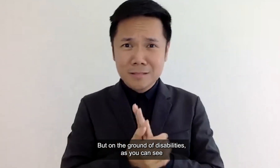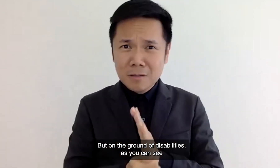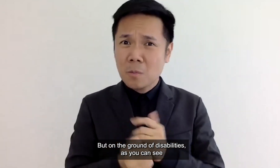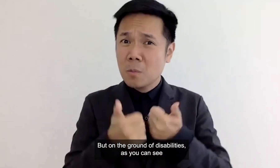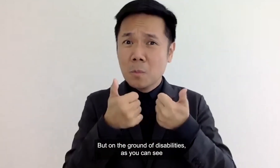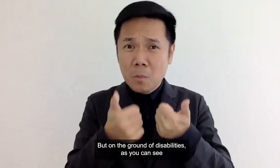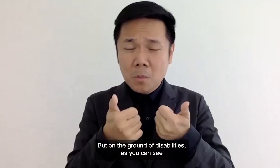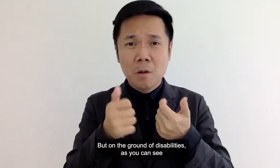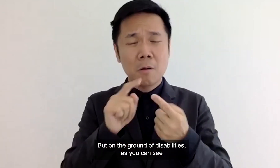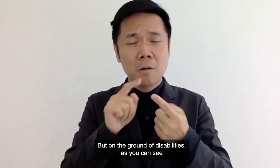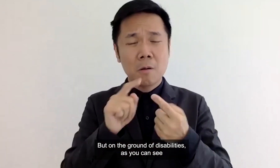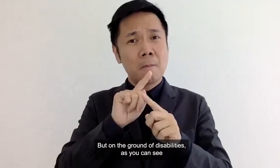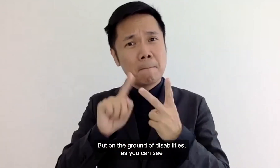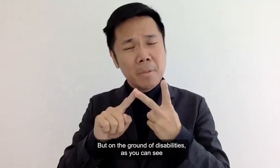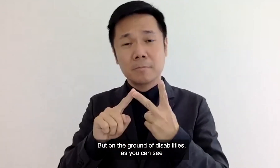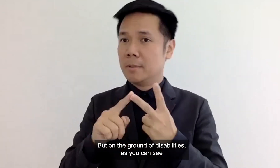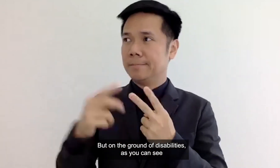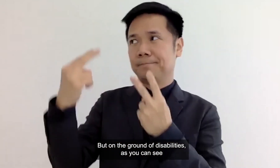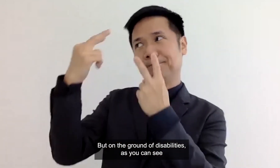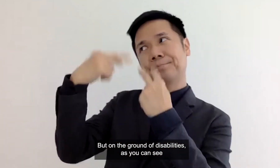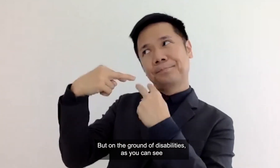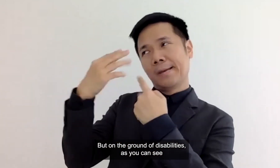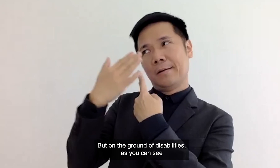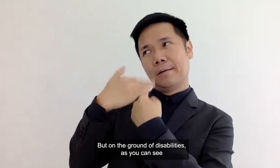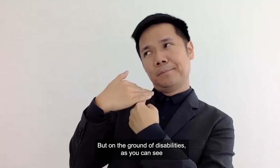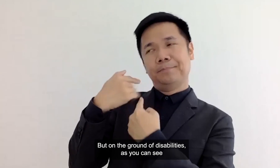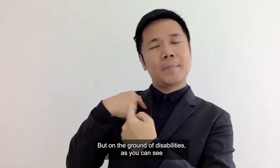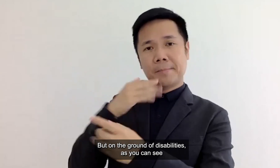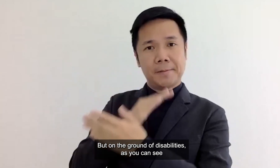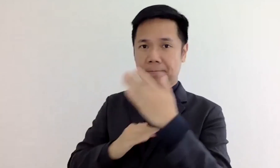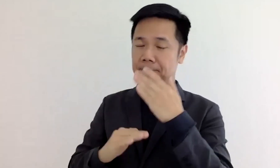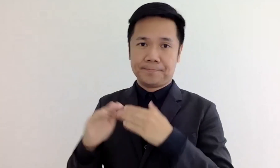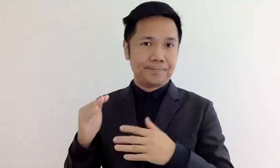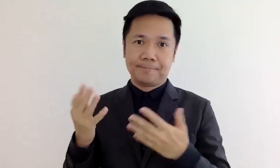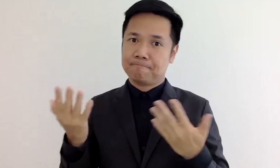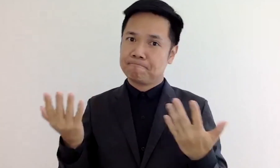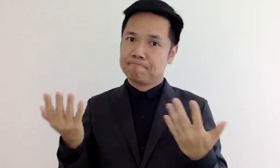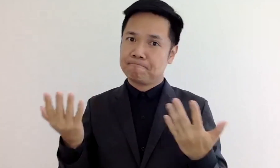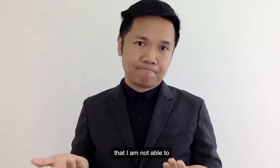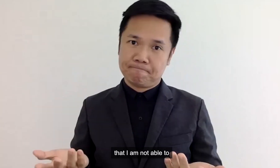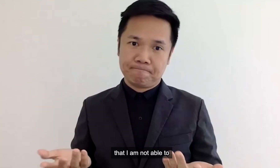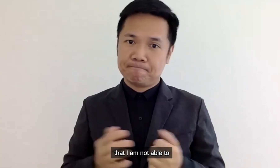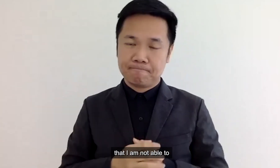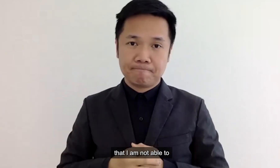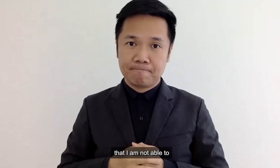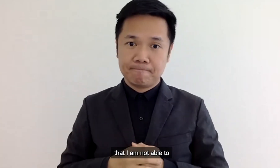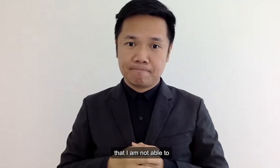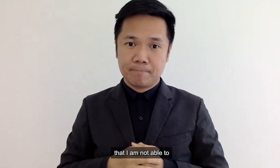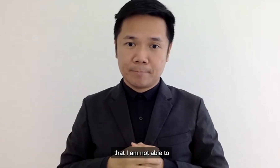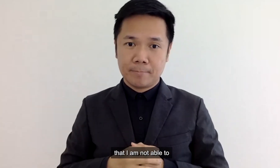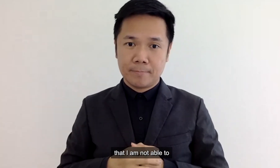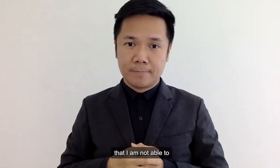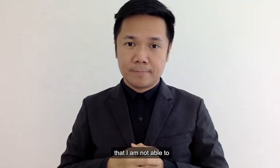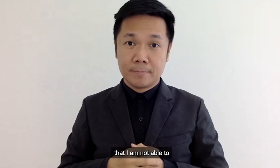but on the ground of my disabilities as you can see as you can see that um i am